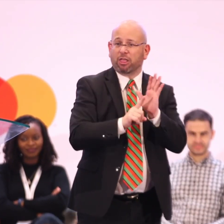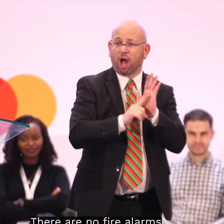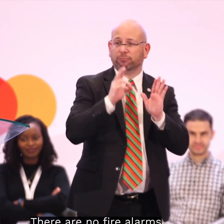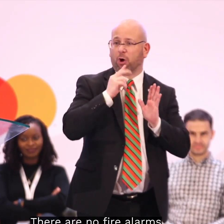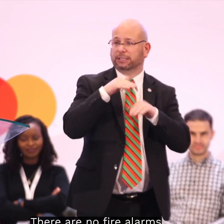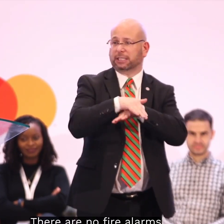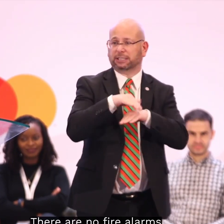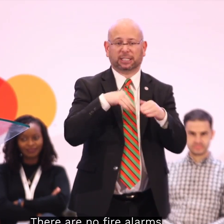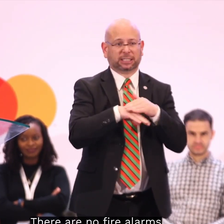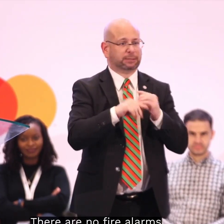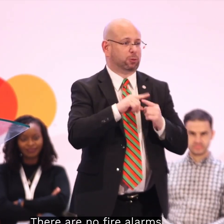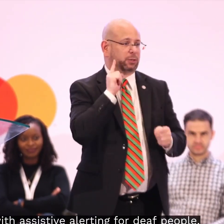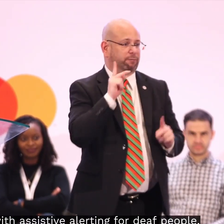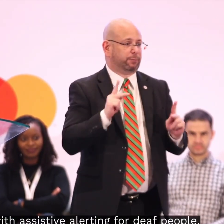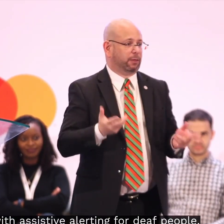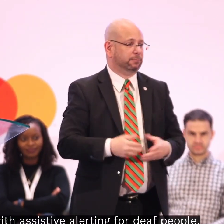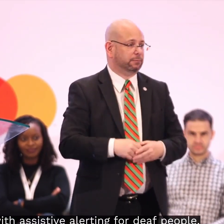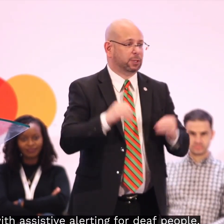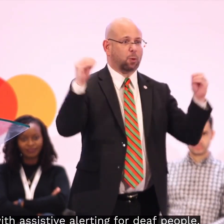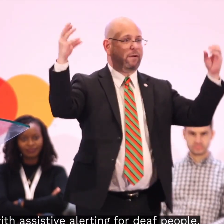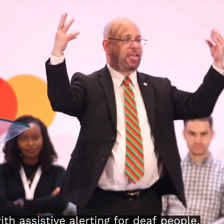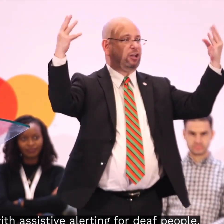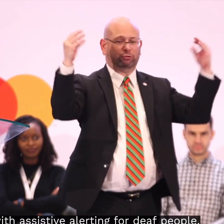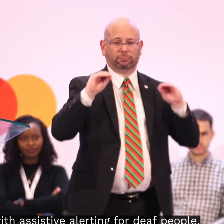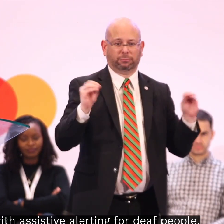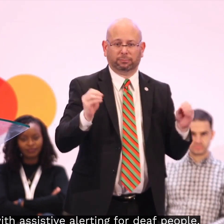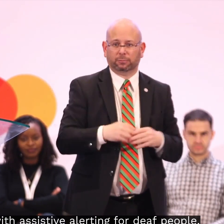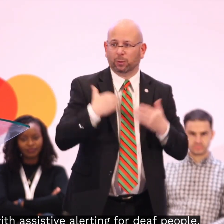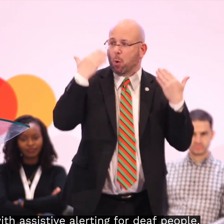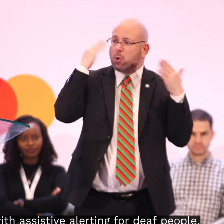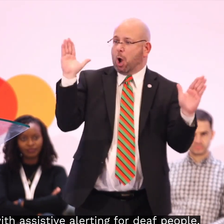There are no fire alarms with assistive alerting for deaf people.